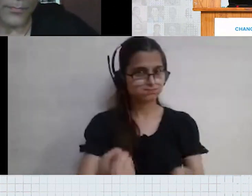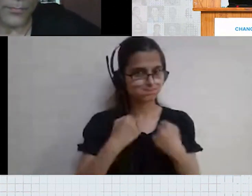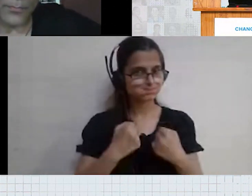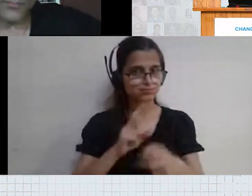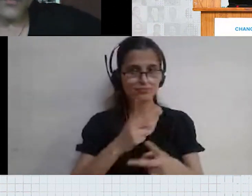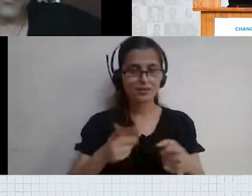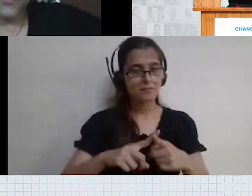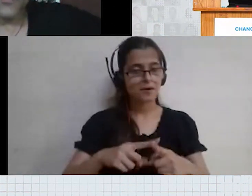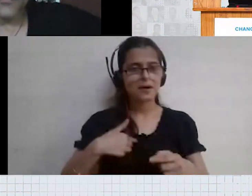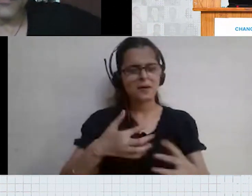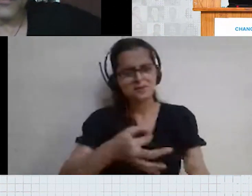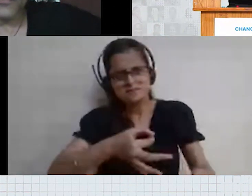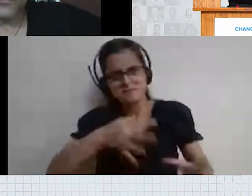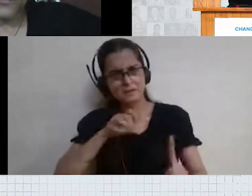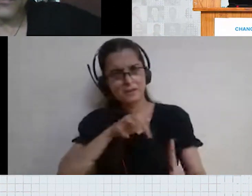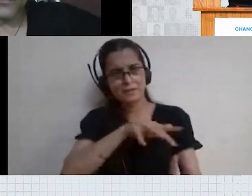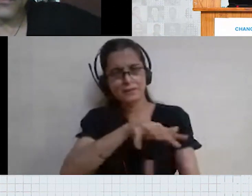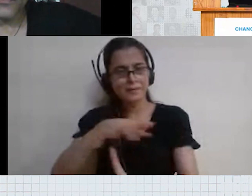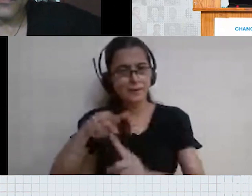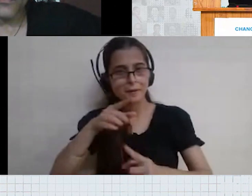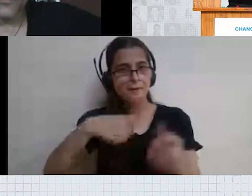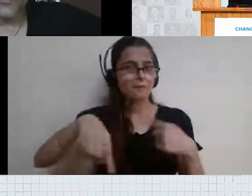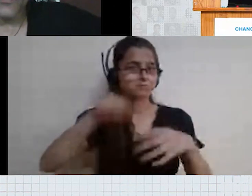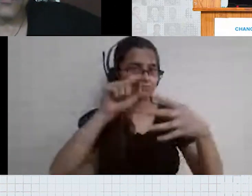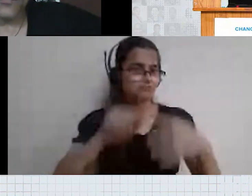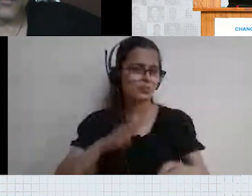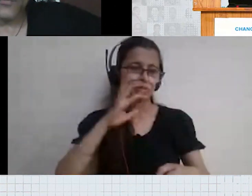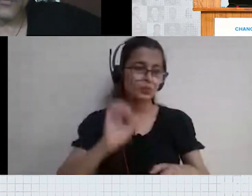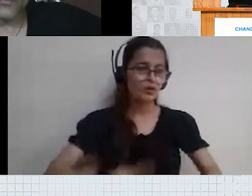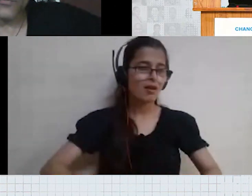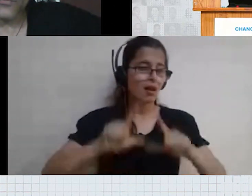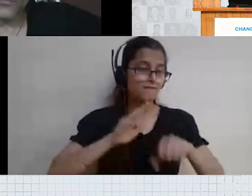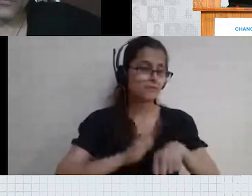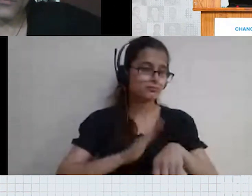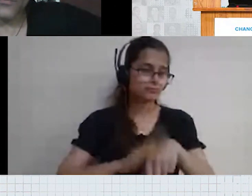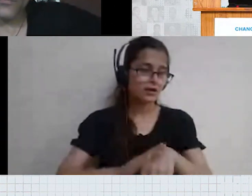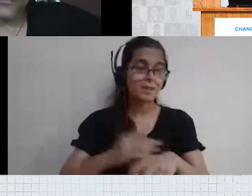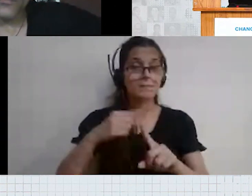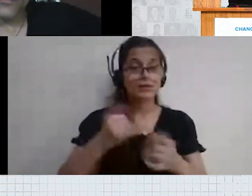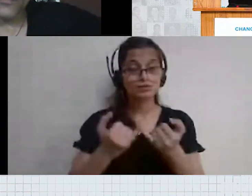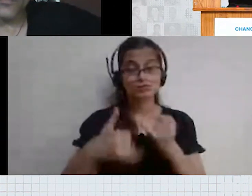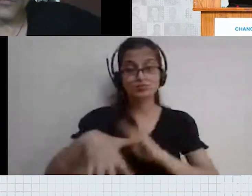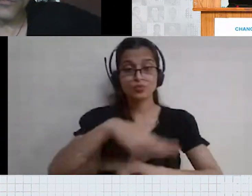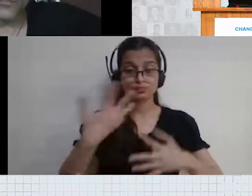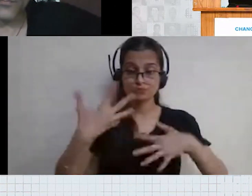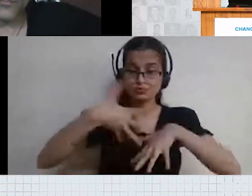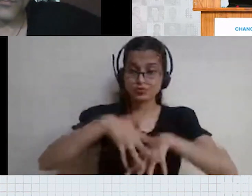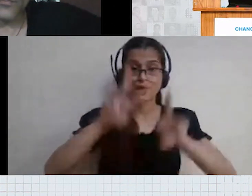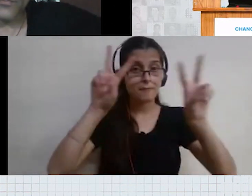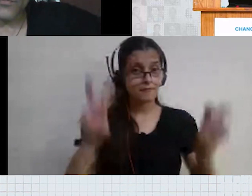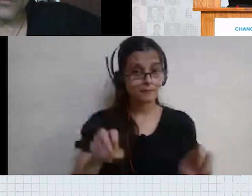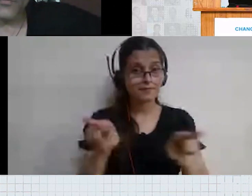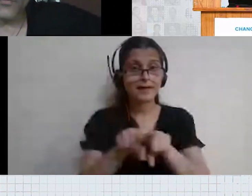especially highlighting the real life examples mentioned by you the way you touched upon social inclusion as the subject it surely has